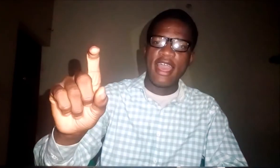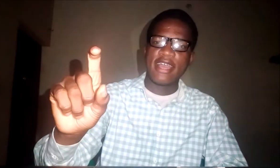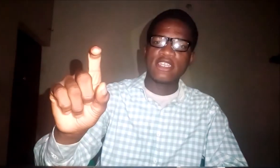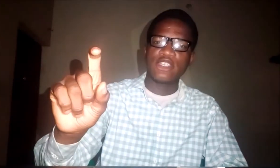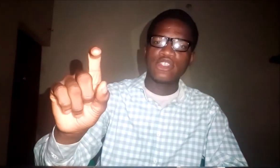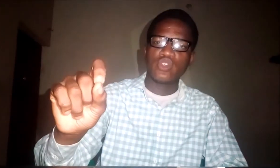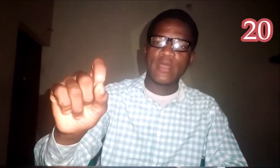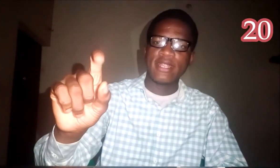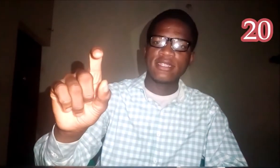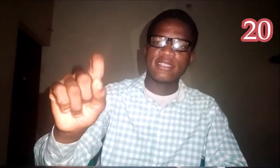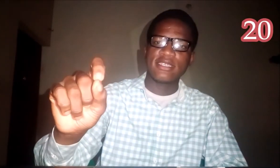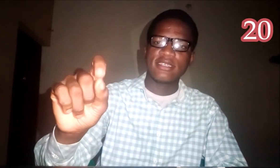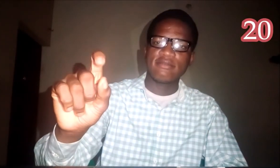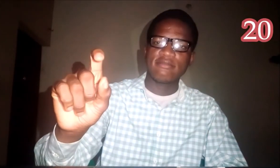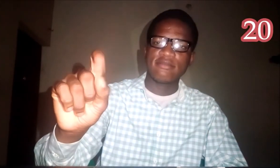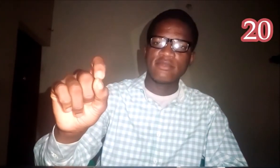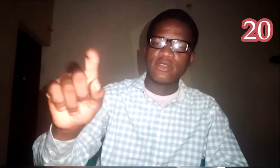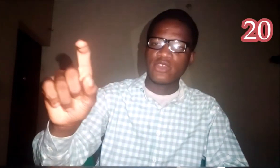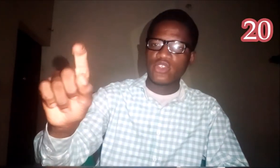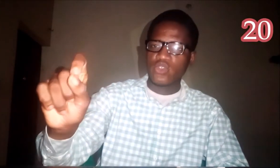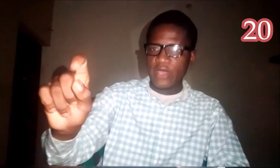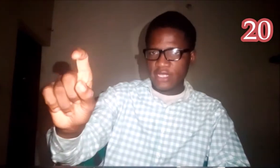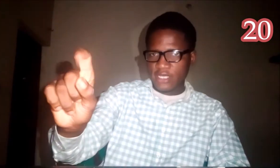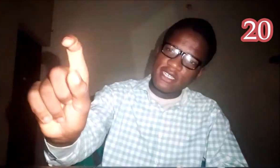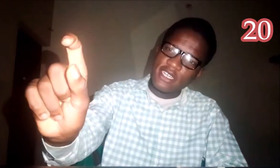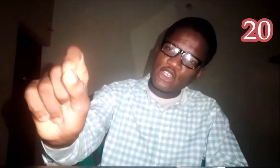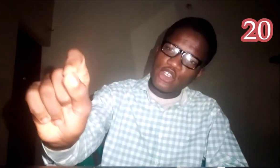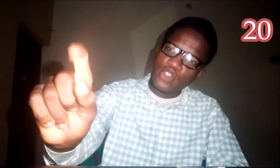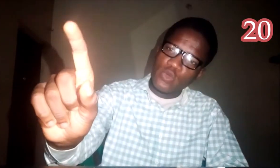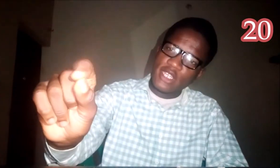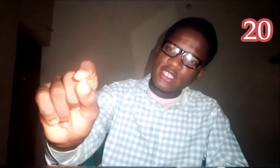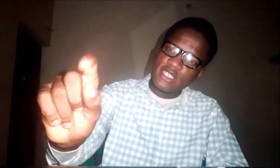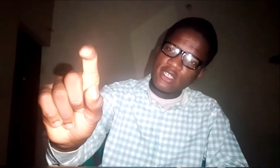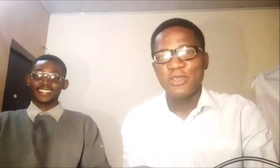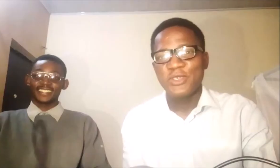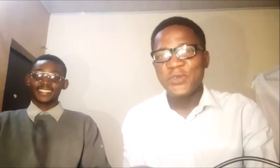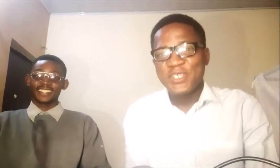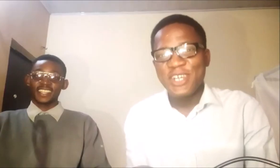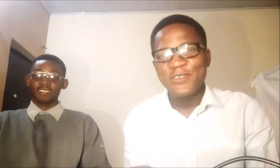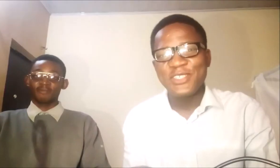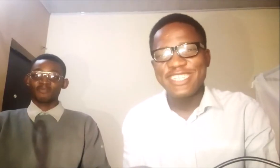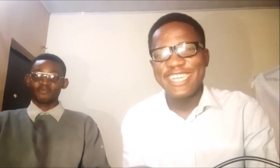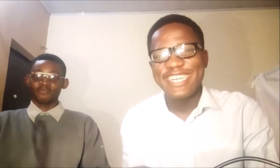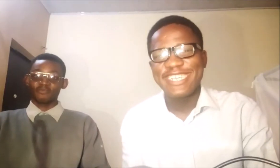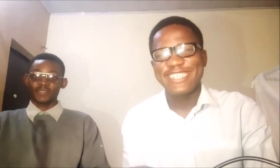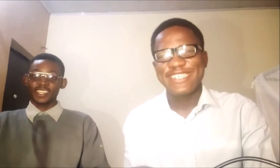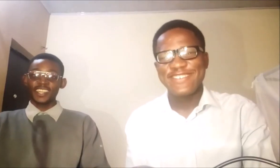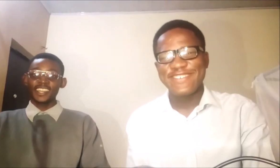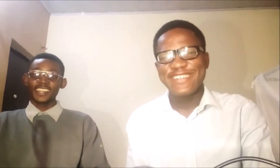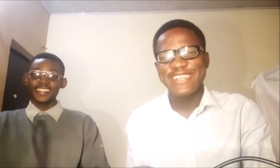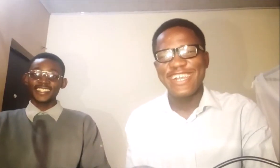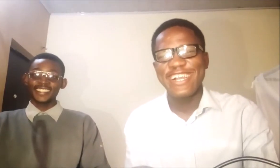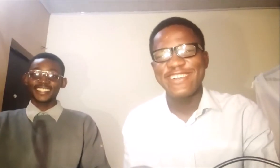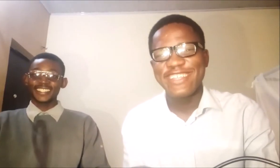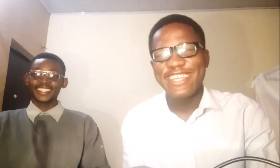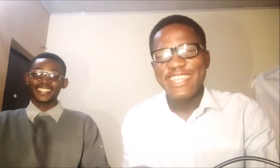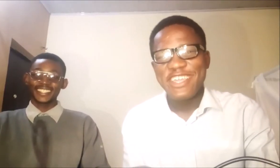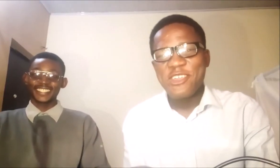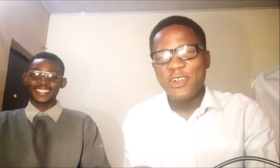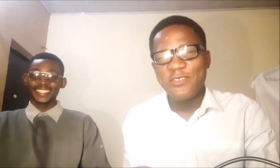And. Twenty. Twenty. Twenty. Twenty. Twenty. So, we done for today. Yay. Wow. Thank you all